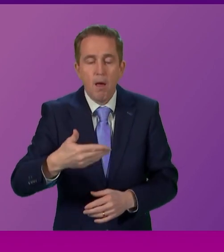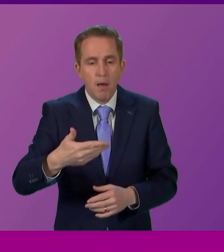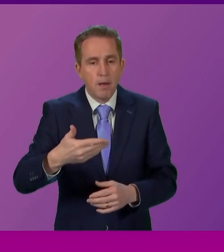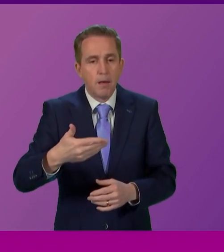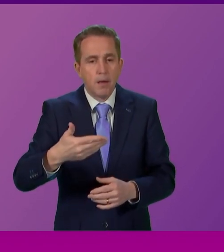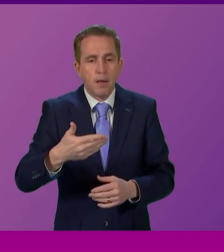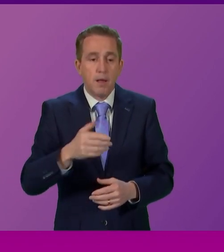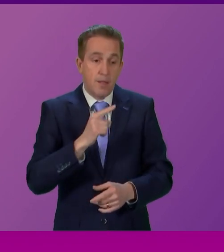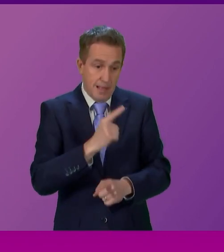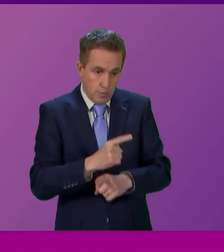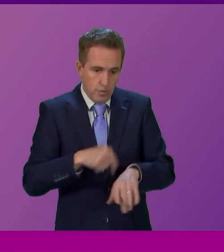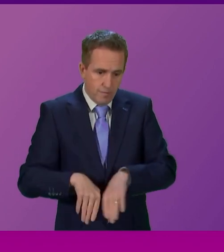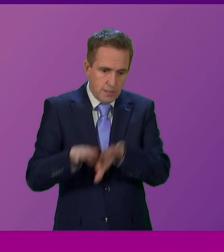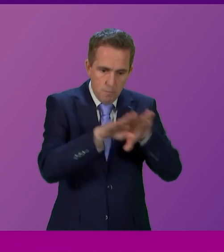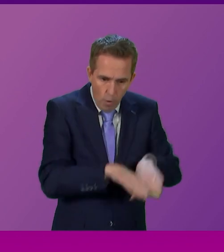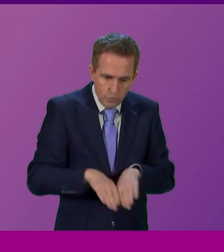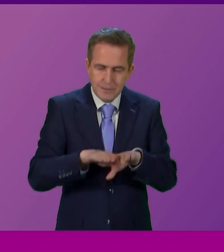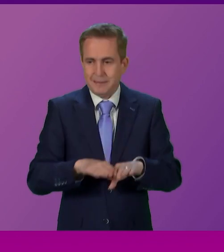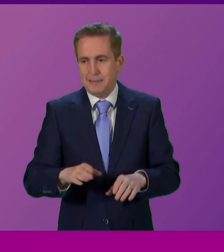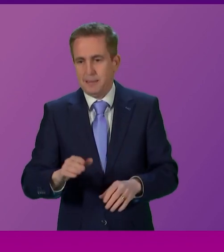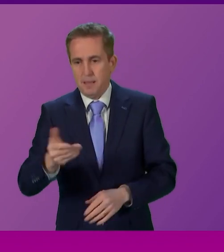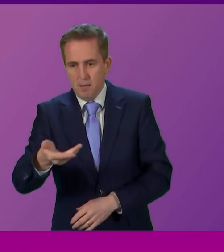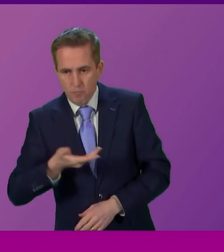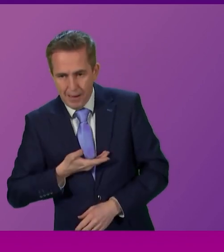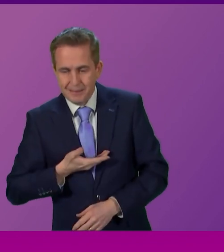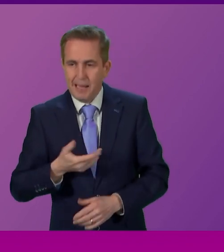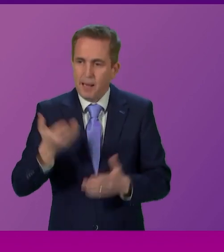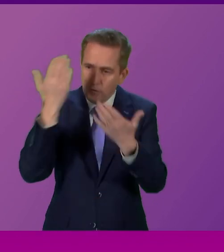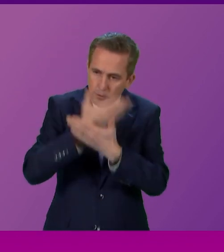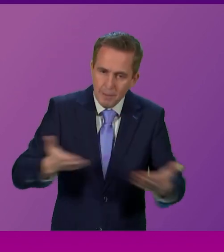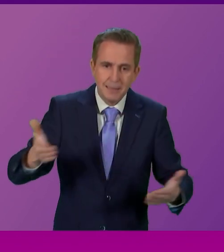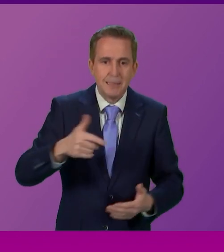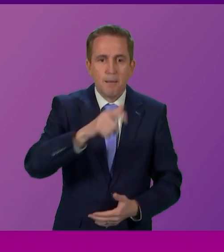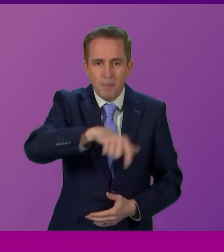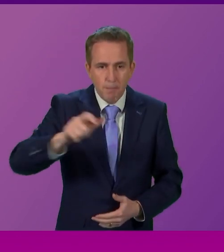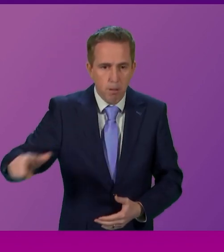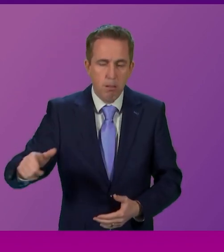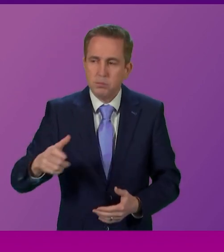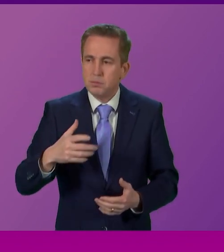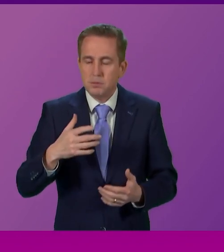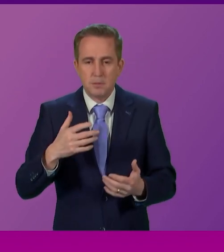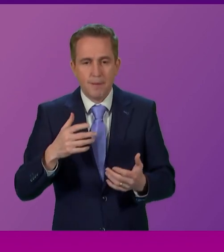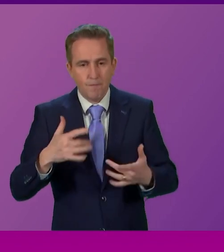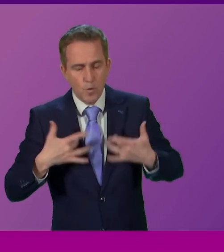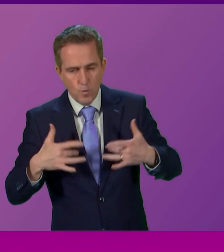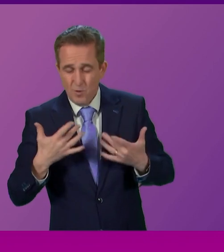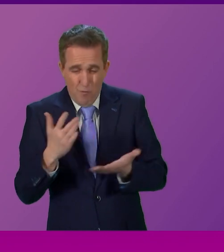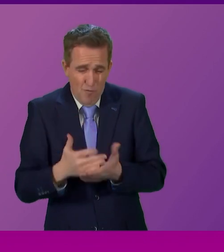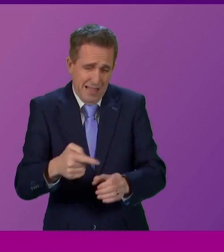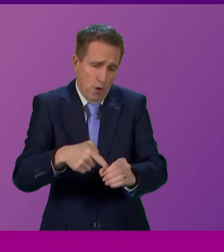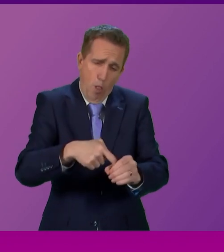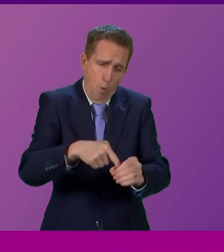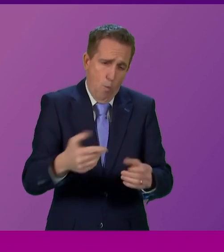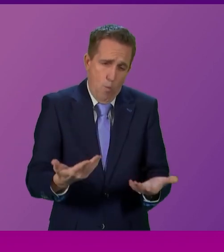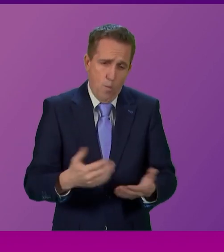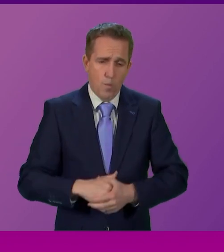democracy, mandates, and respecting the will of the people so horribly hollow. Such is